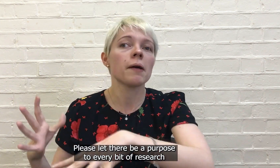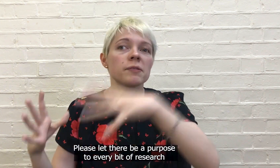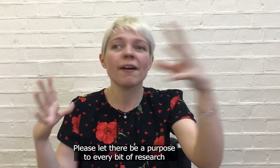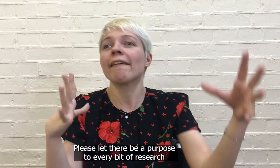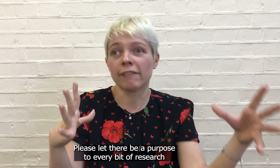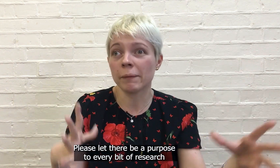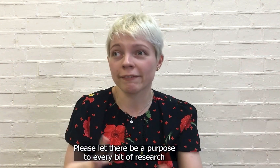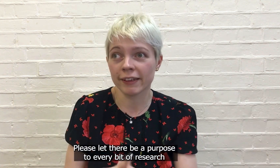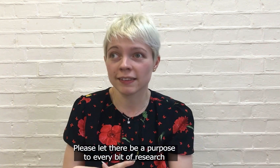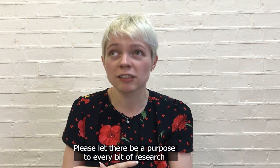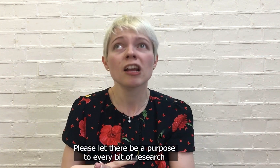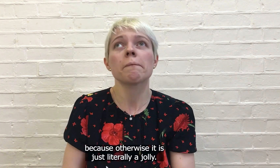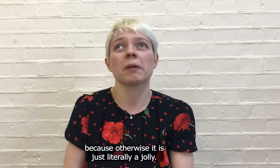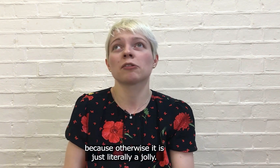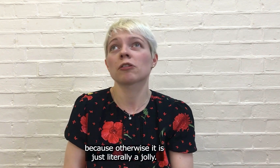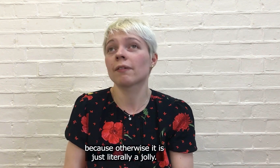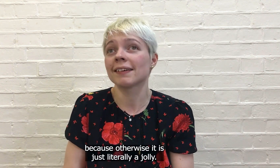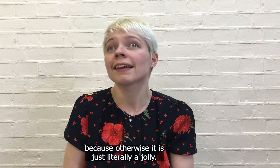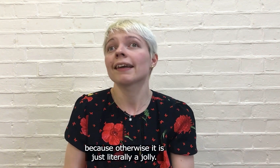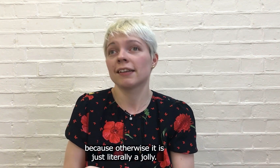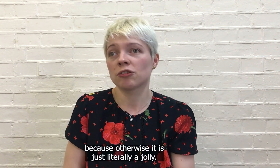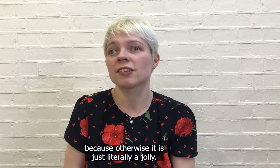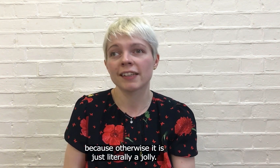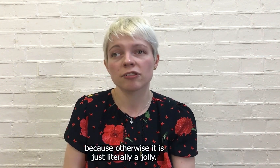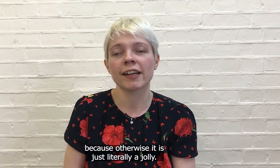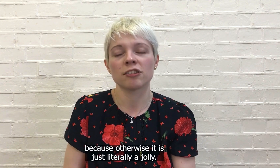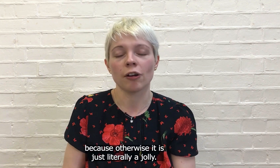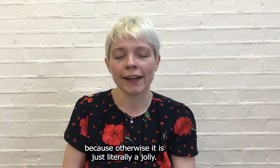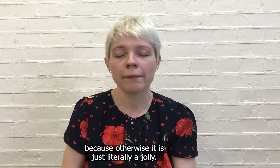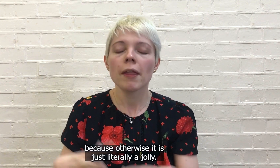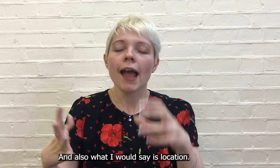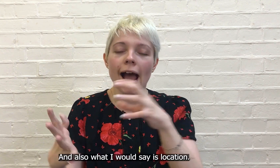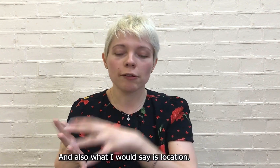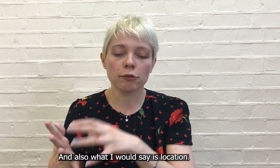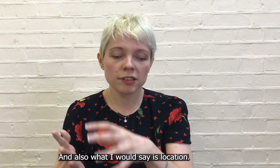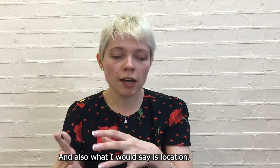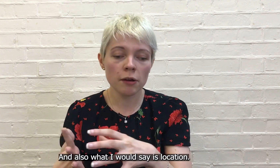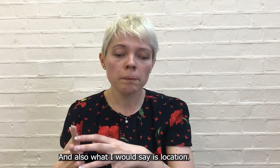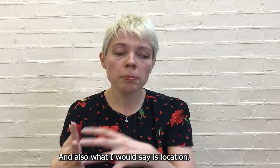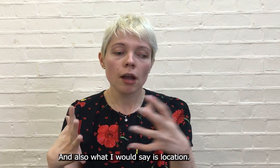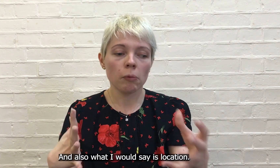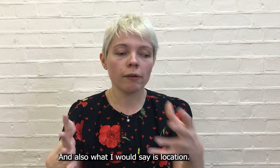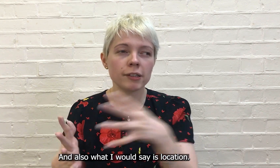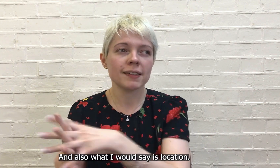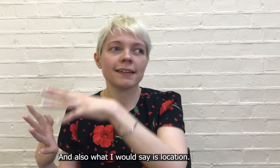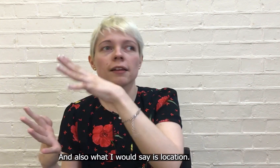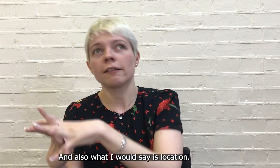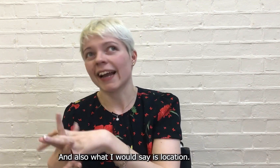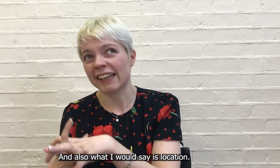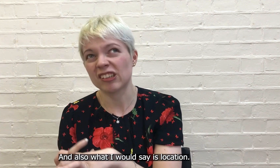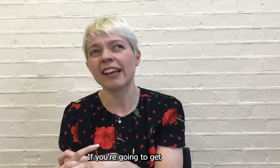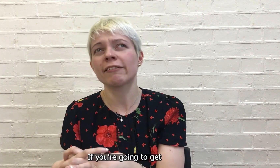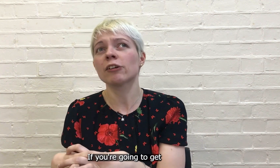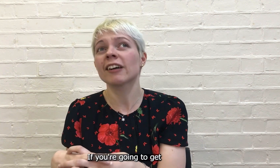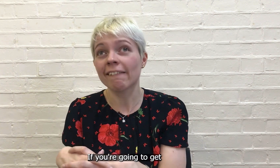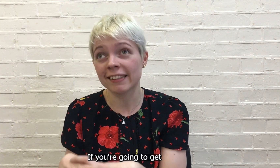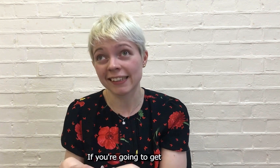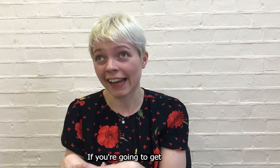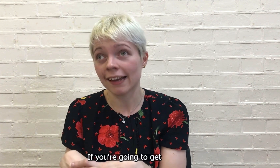purpose for every bit of research because otherwise it's just literally a jolly yeah and also what I'm going to say is location if you're going to get